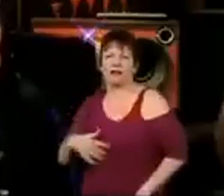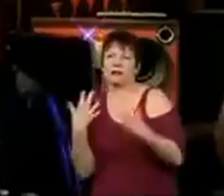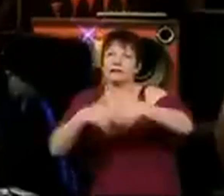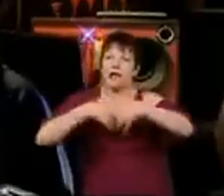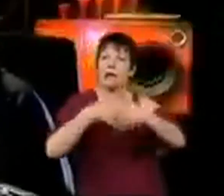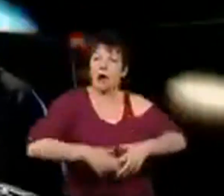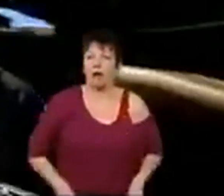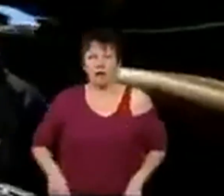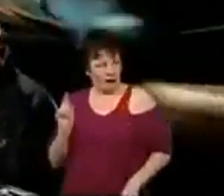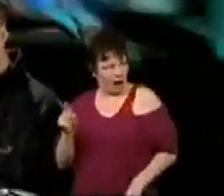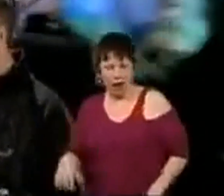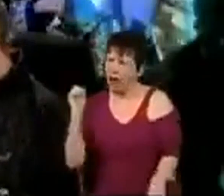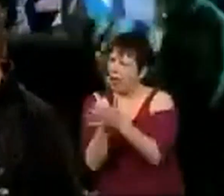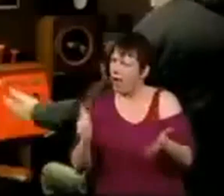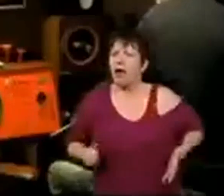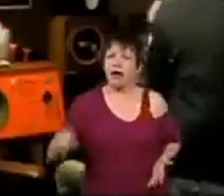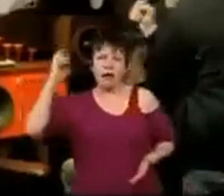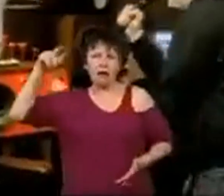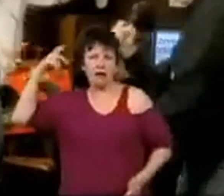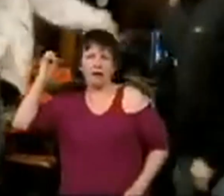techno that one's good put a donk on it